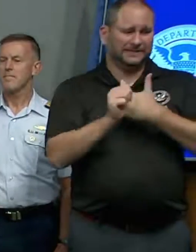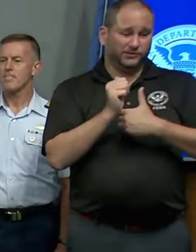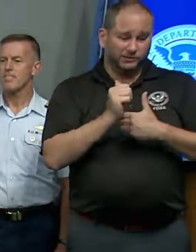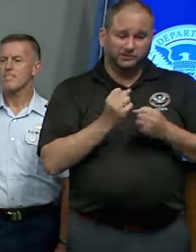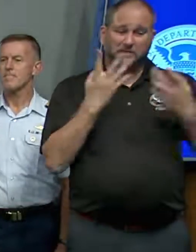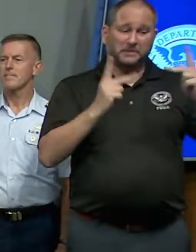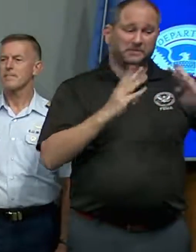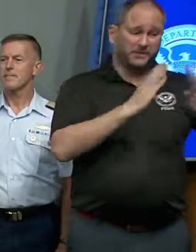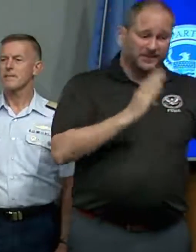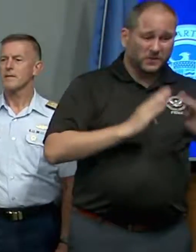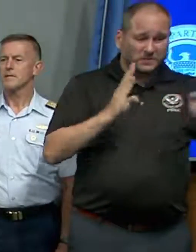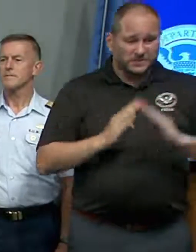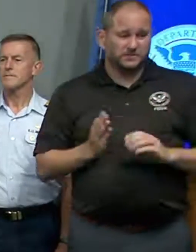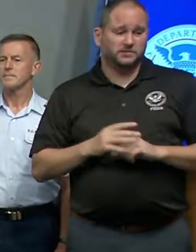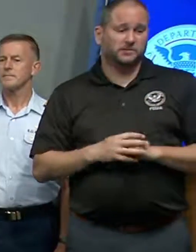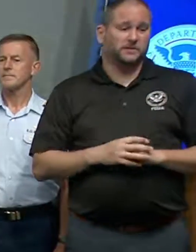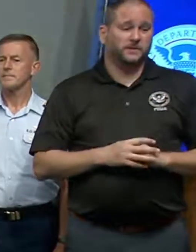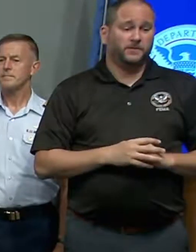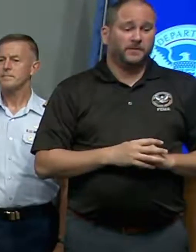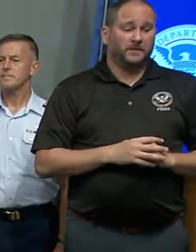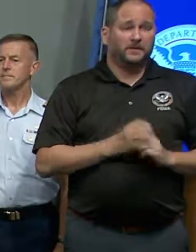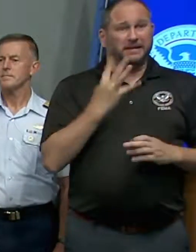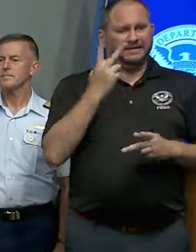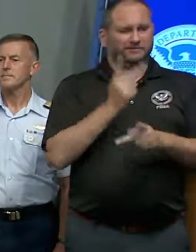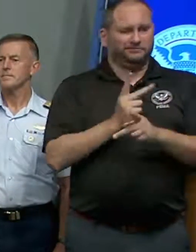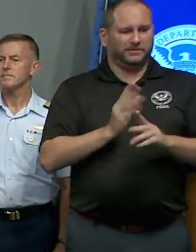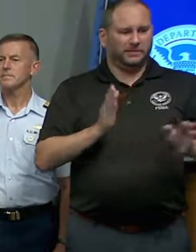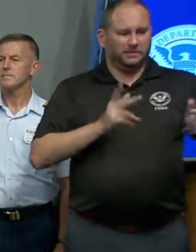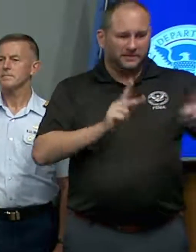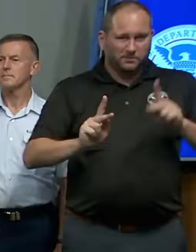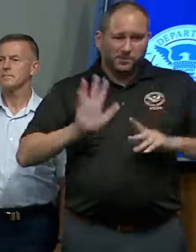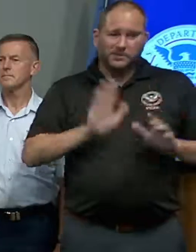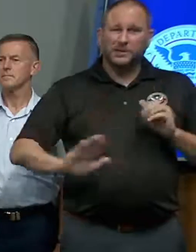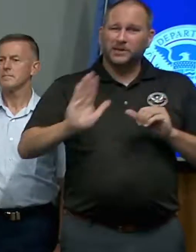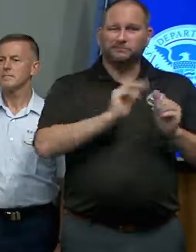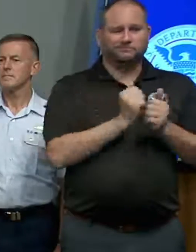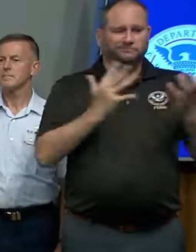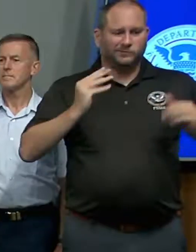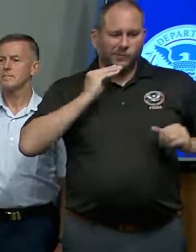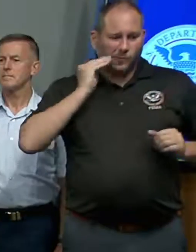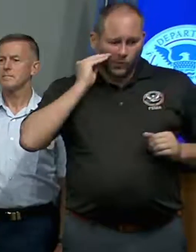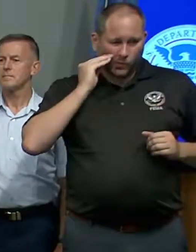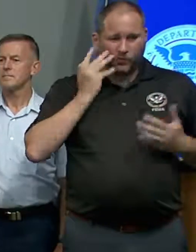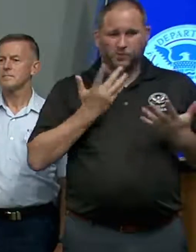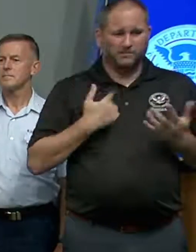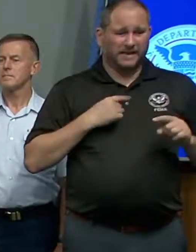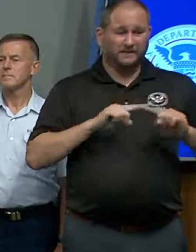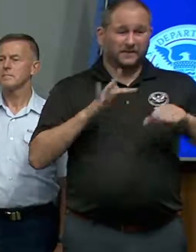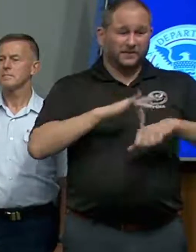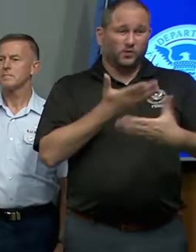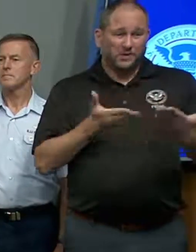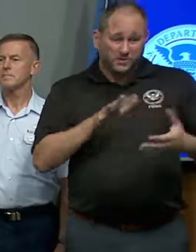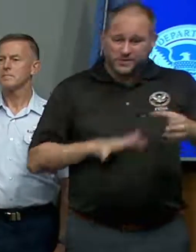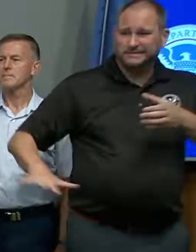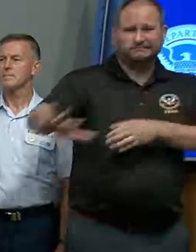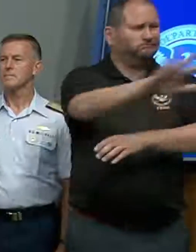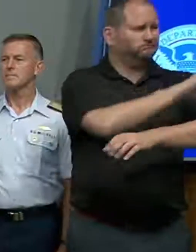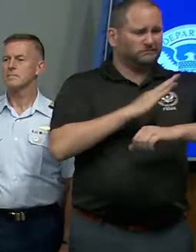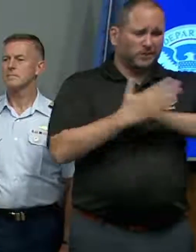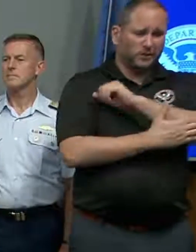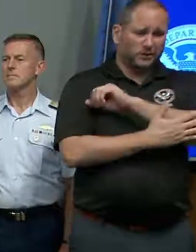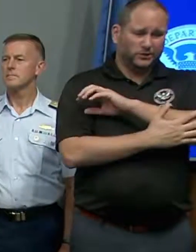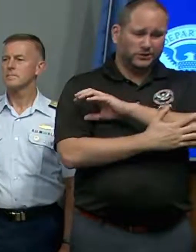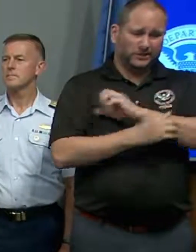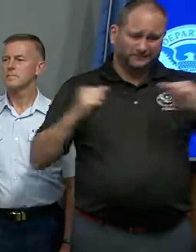immediate care for those who are displaced. Resources from across the country have been dispatched to the area